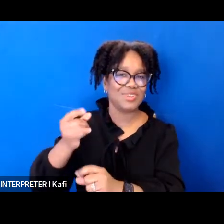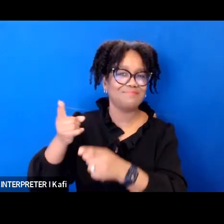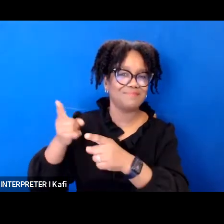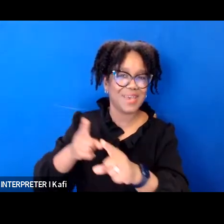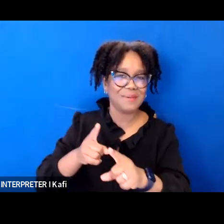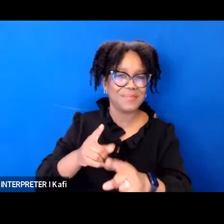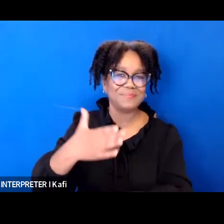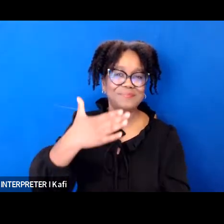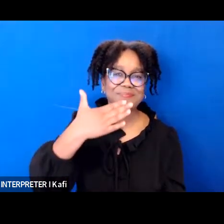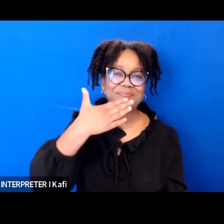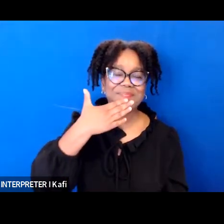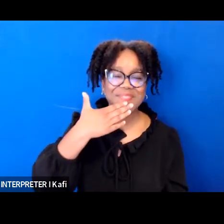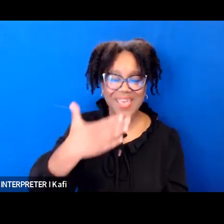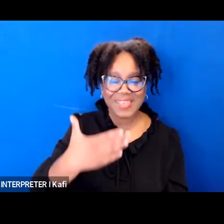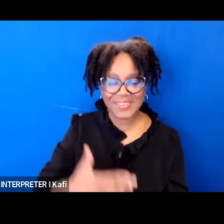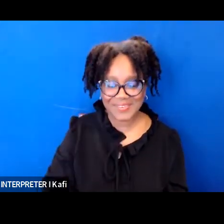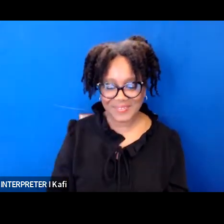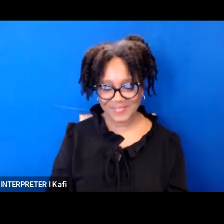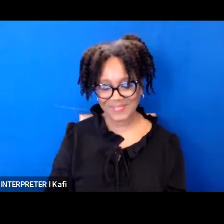thank you